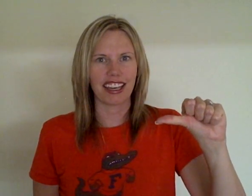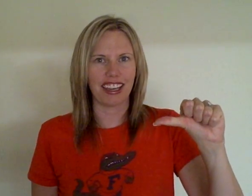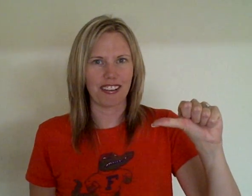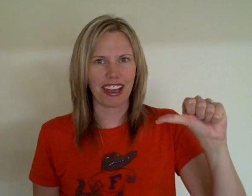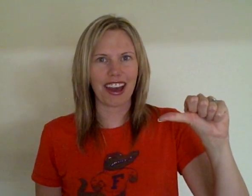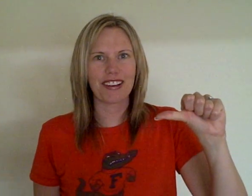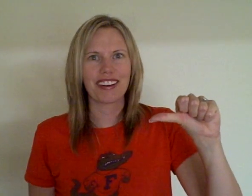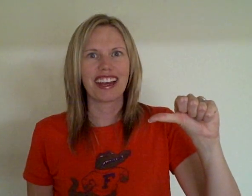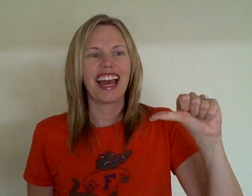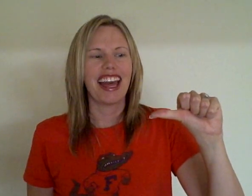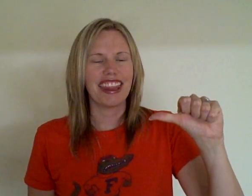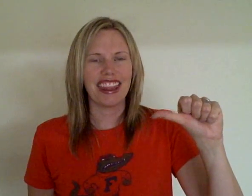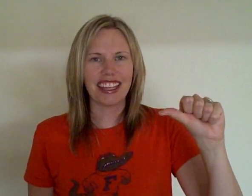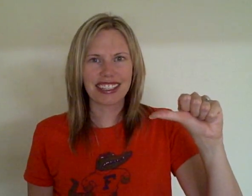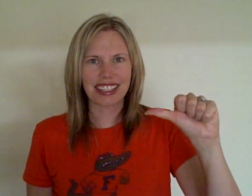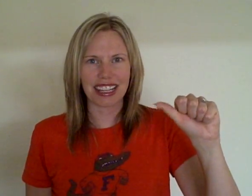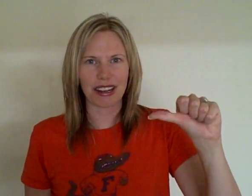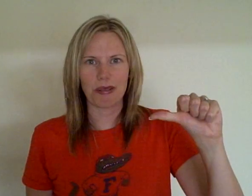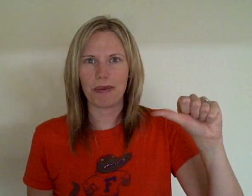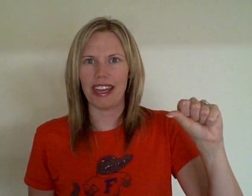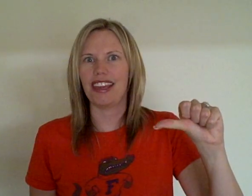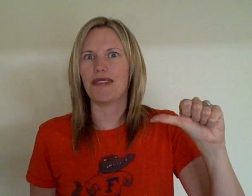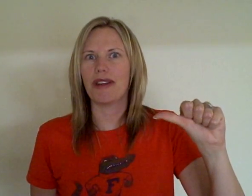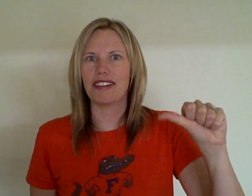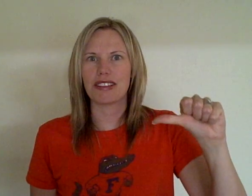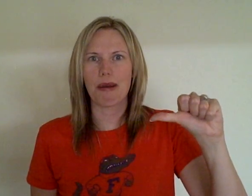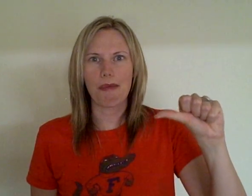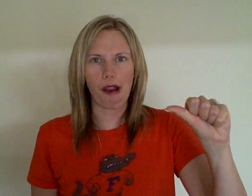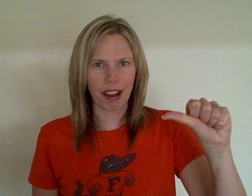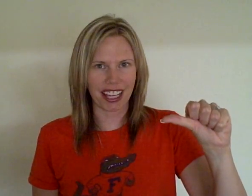Okay, here we go. This little piggy went to market.